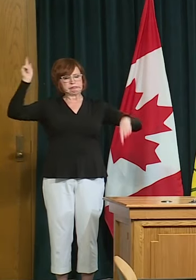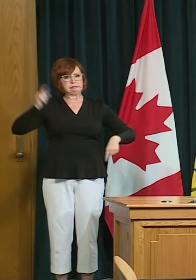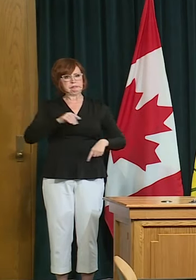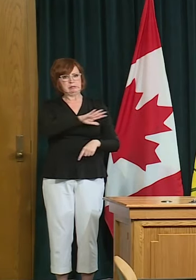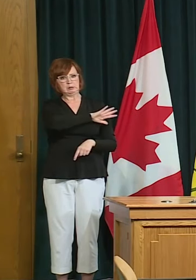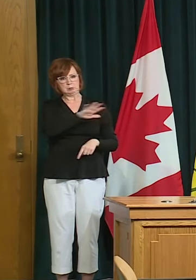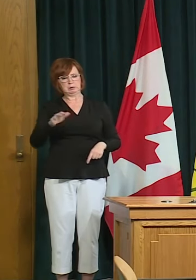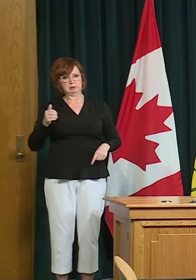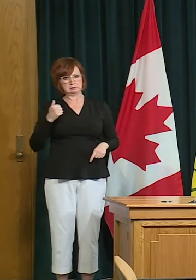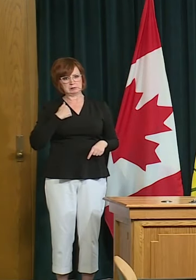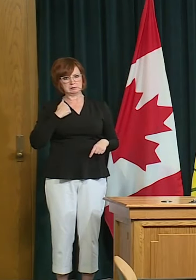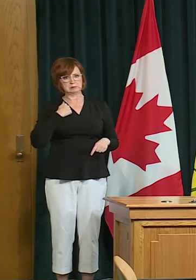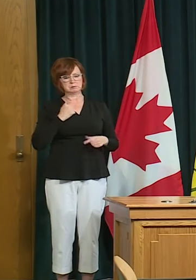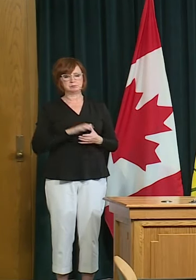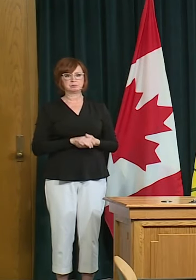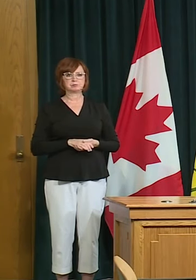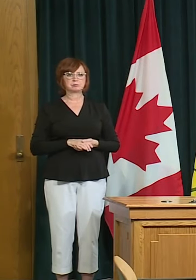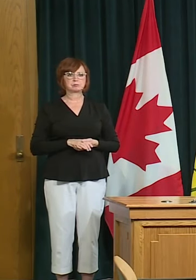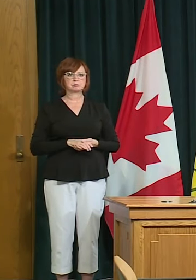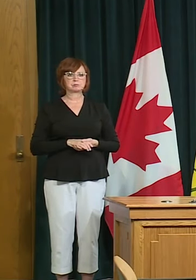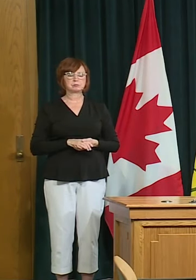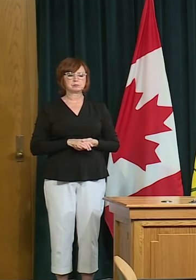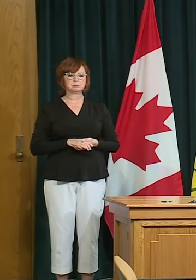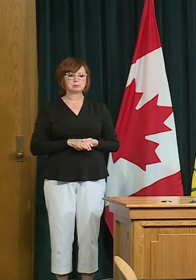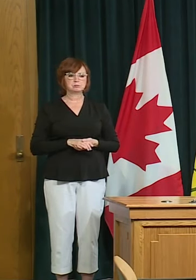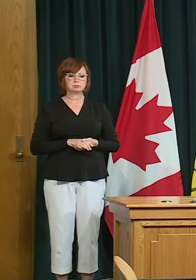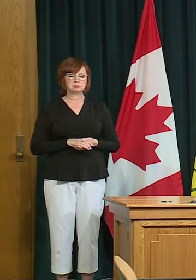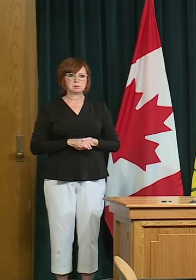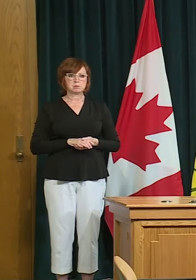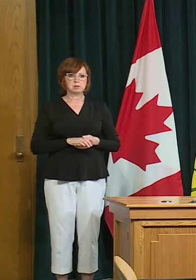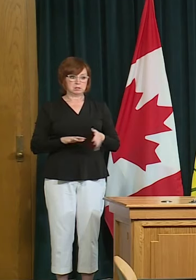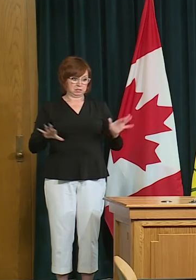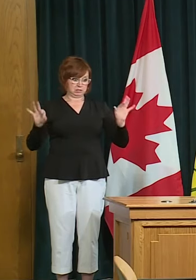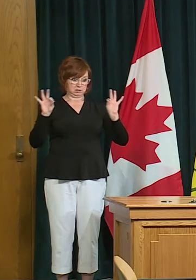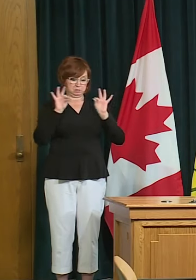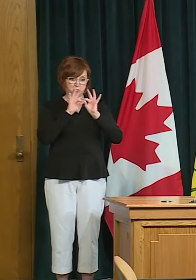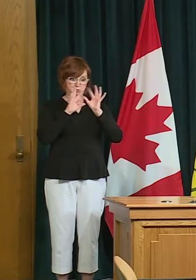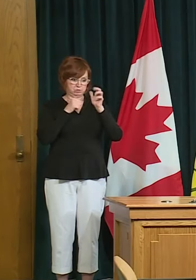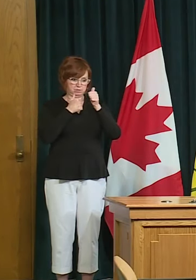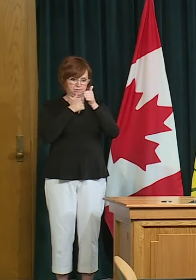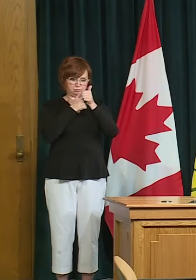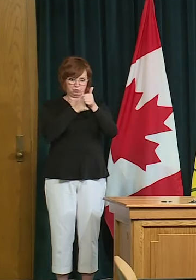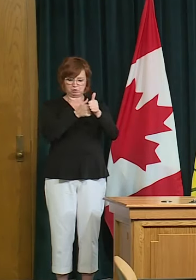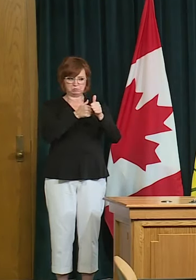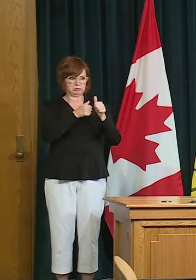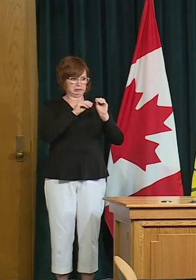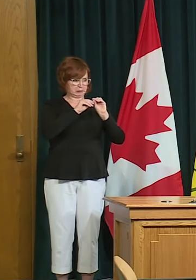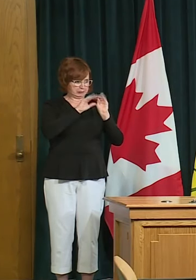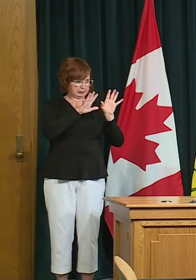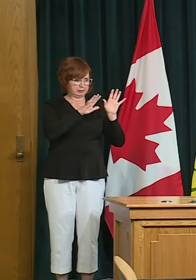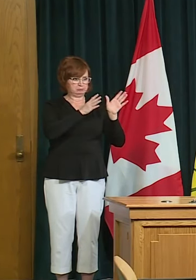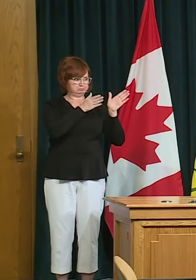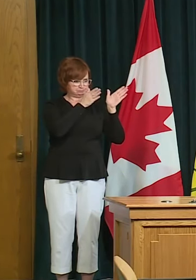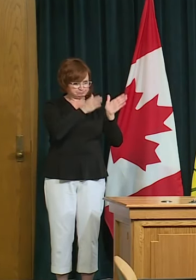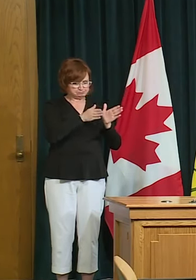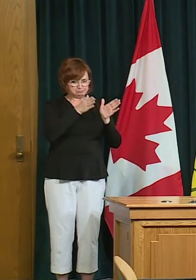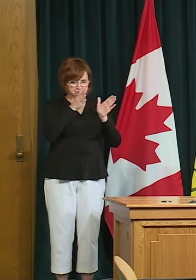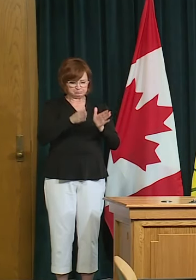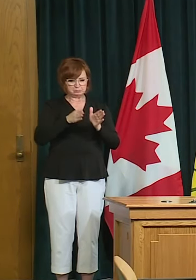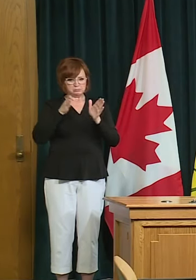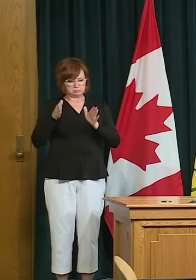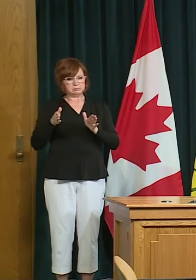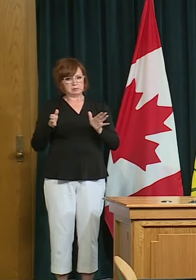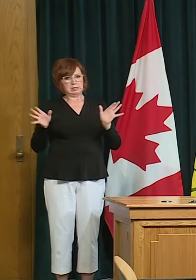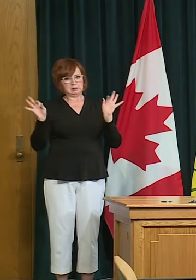systematic uh way with clear guidance that all of us should be familiar with and we think this is really important for us to